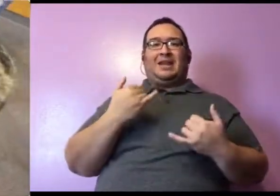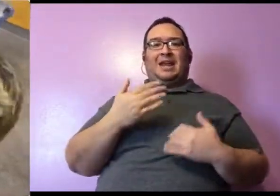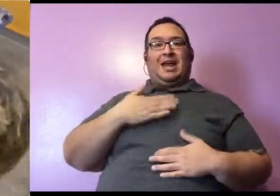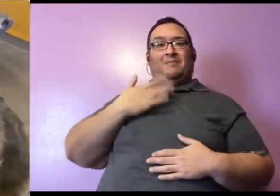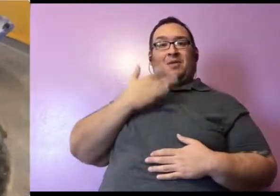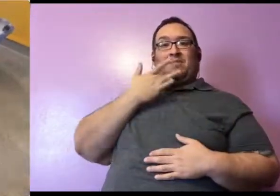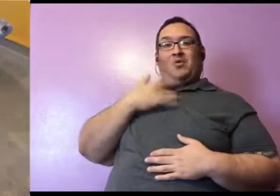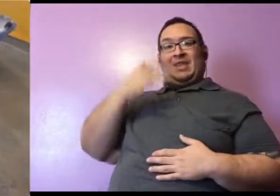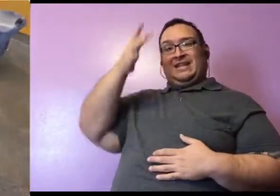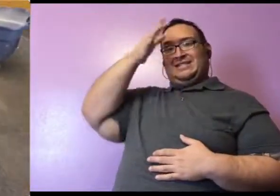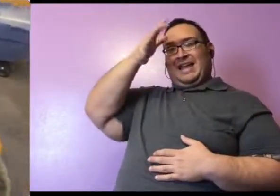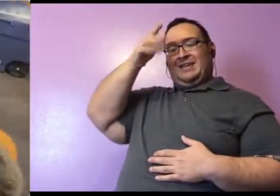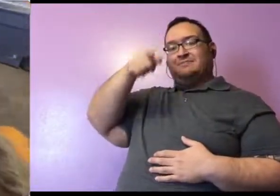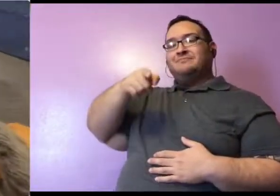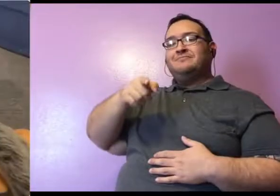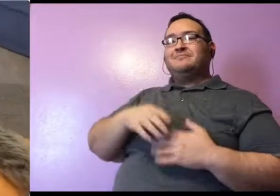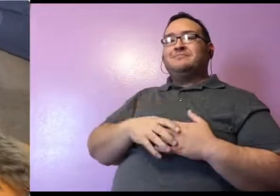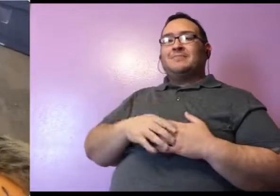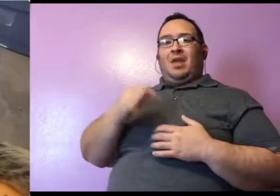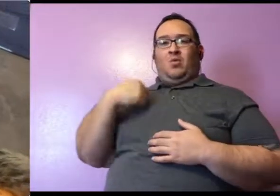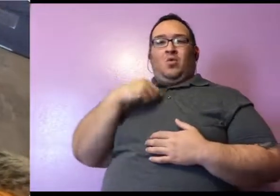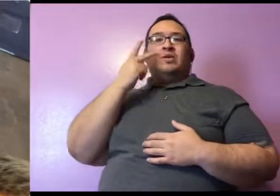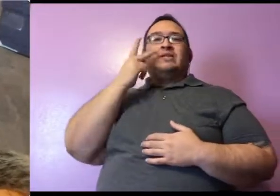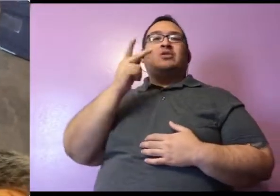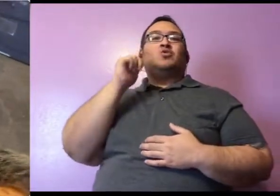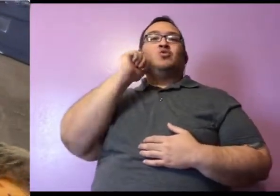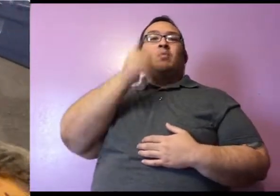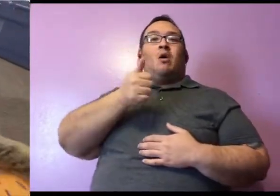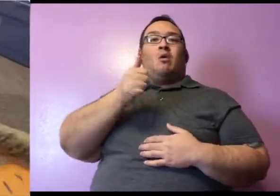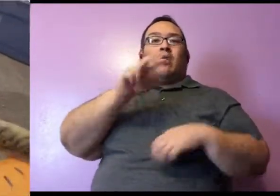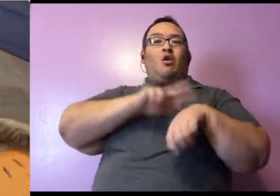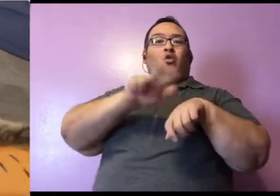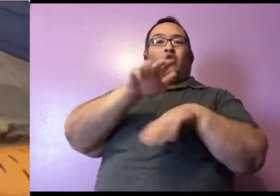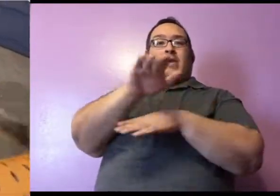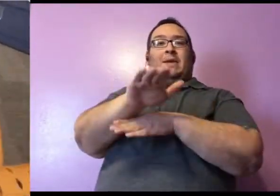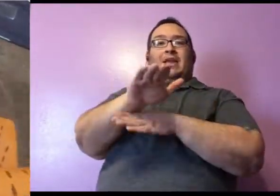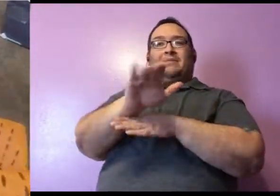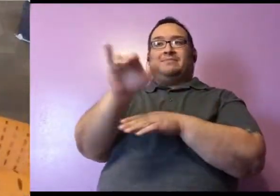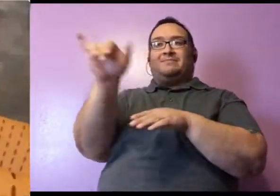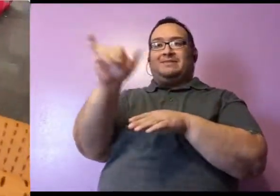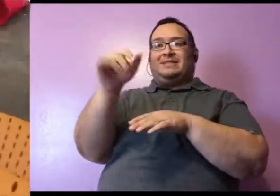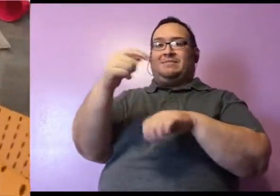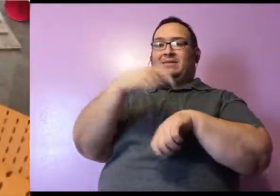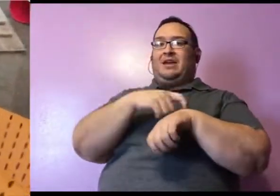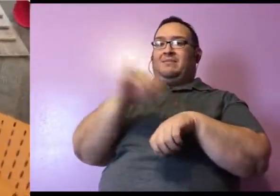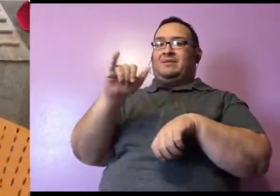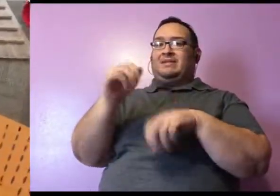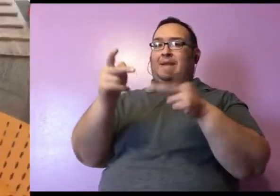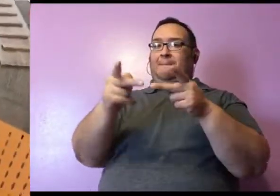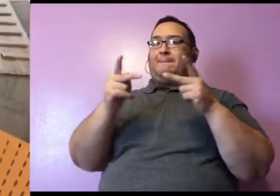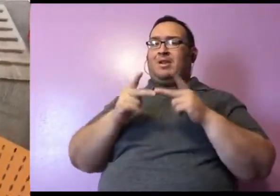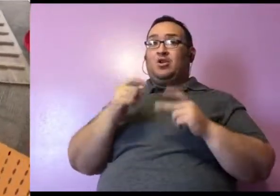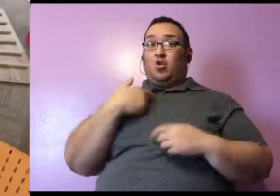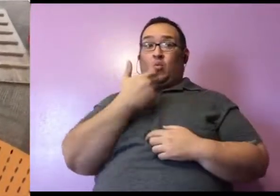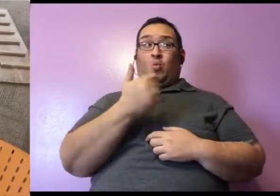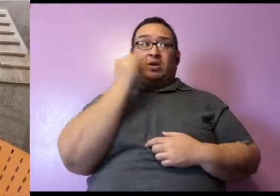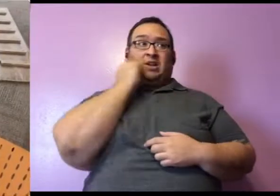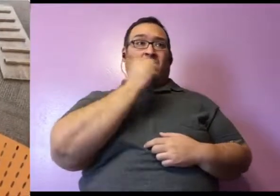Happy birthday, Dad. And we will see you tomorrow at 3 p.m. Same time, same place. Yeah, remember to tune in every day for